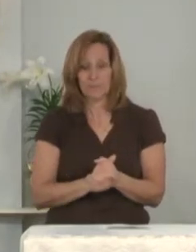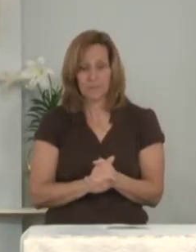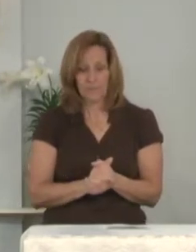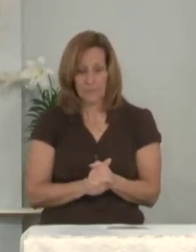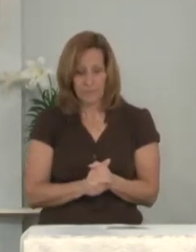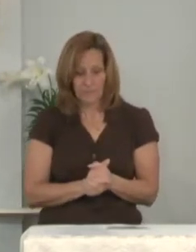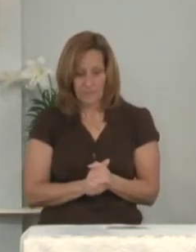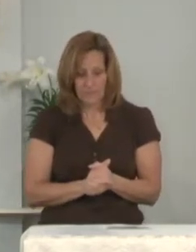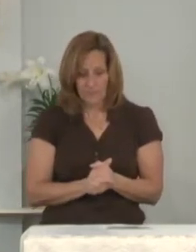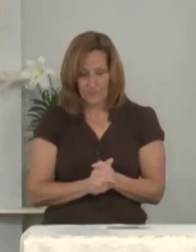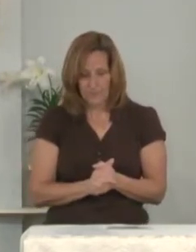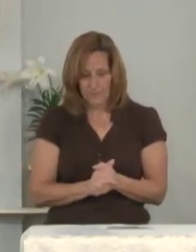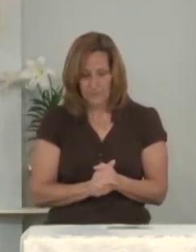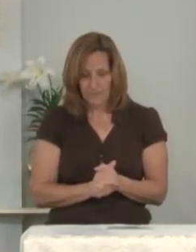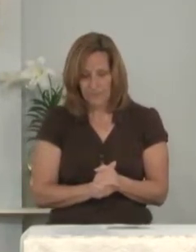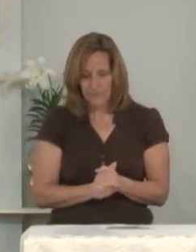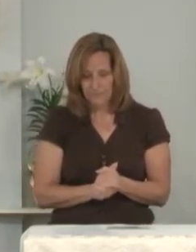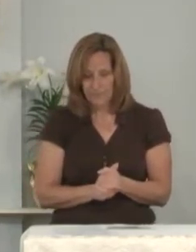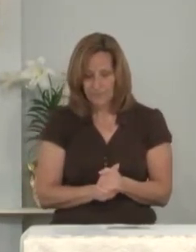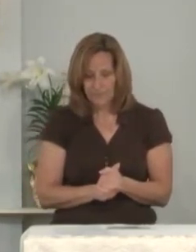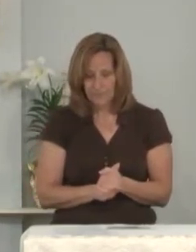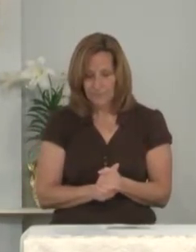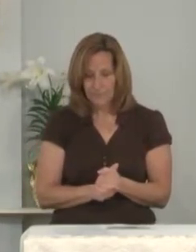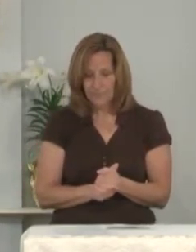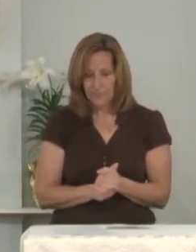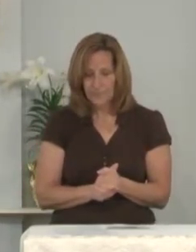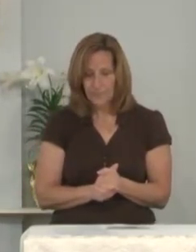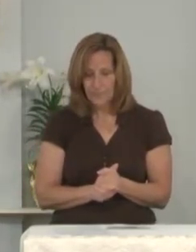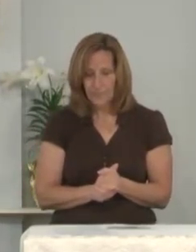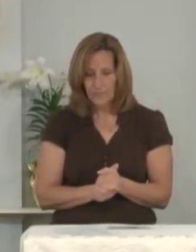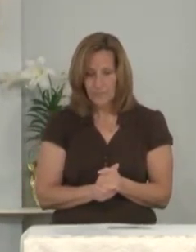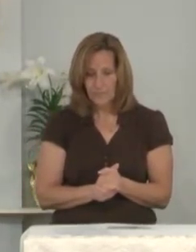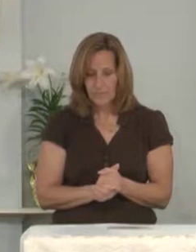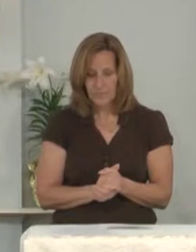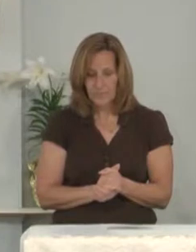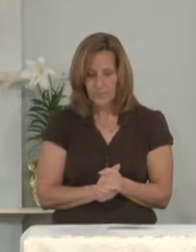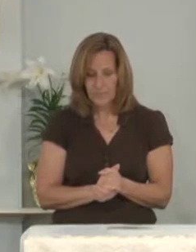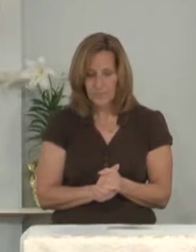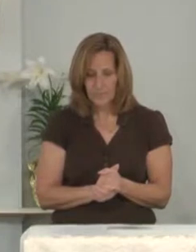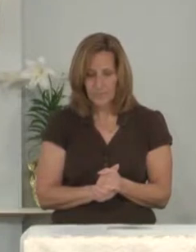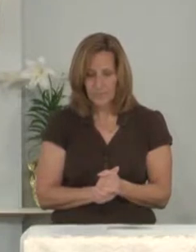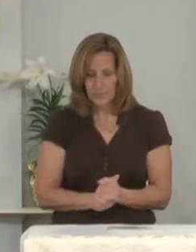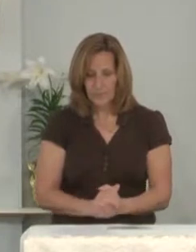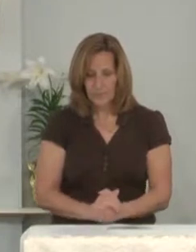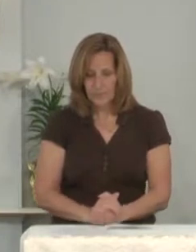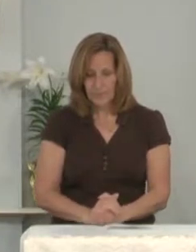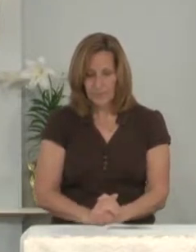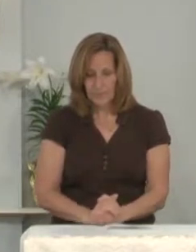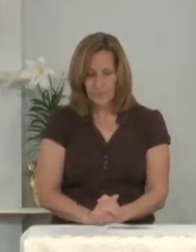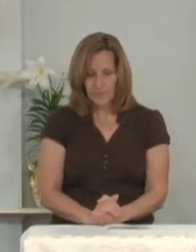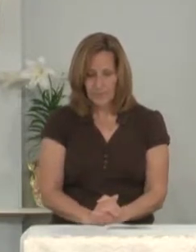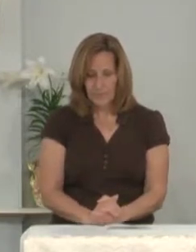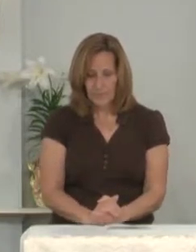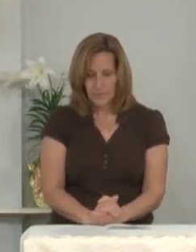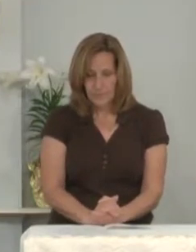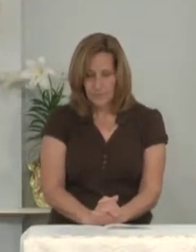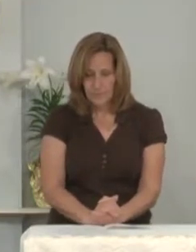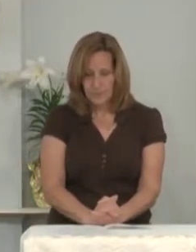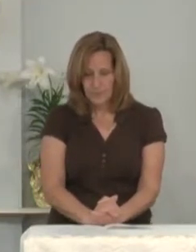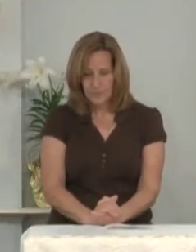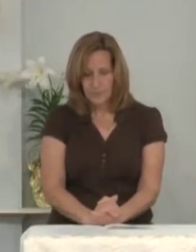Mary, Neal, Carol, Barbara, Carl and Frank, Bill, Walter,